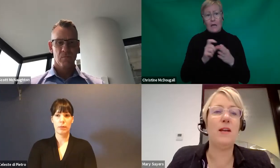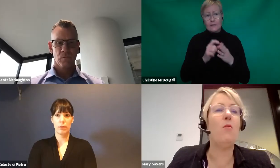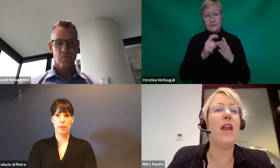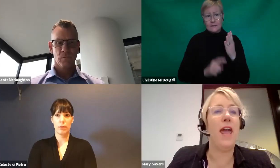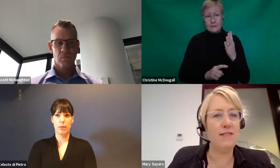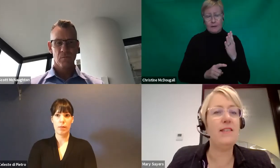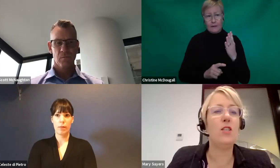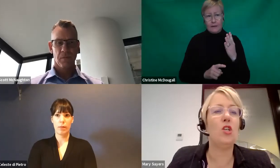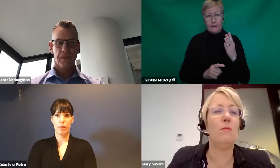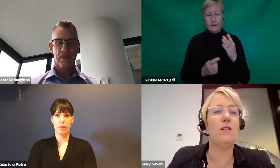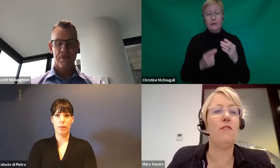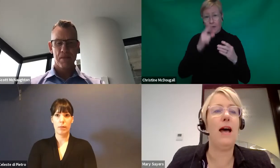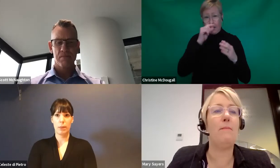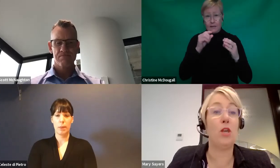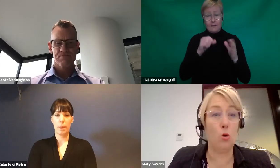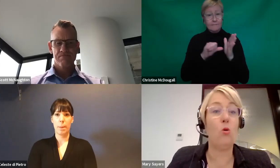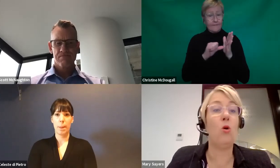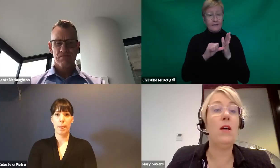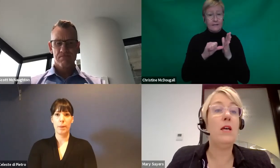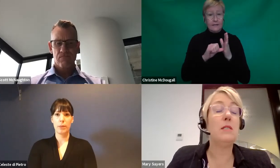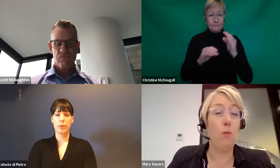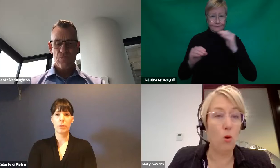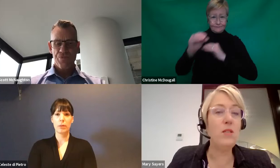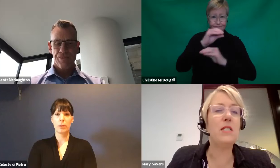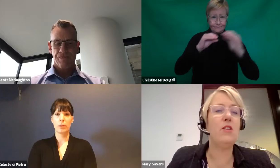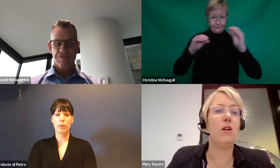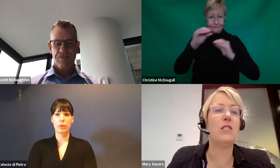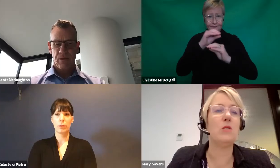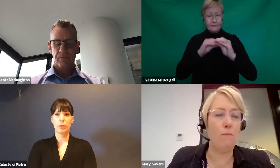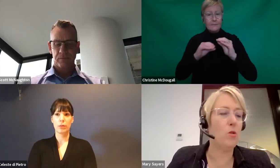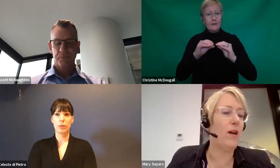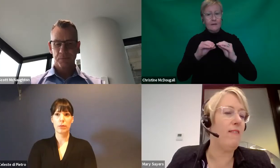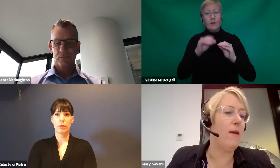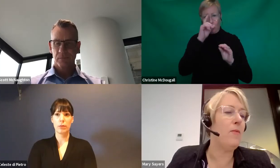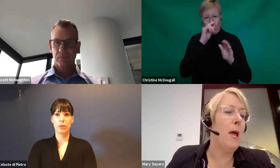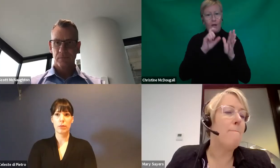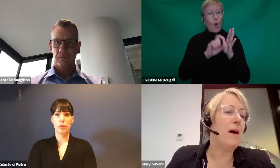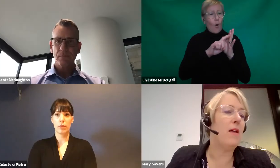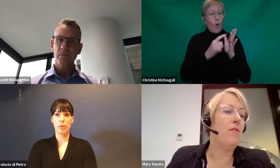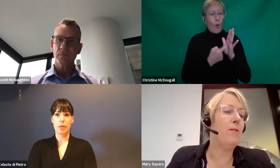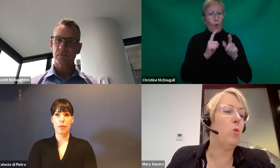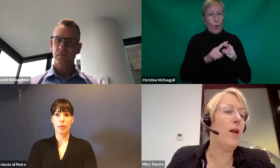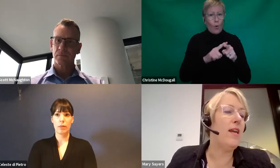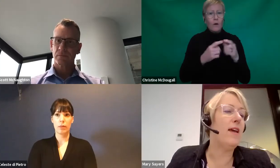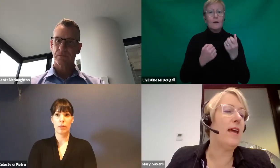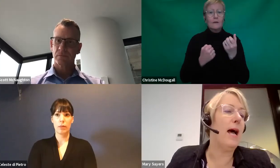which you've somewhat answered in terms of the core supports? You can swap between them. But between